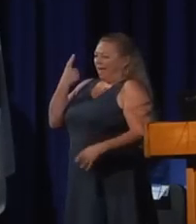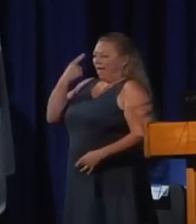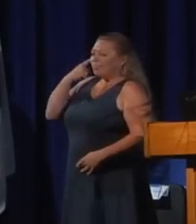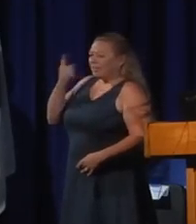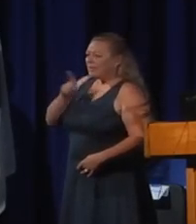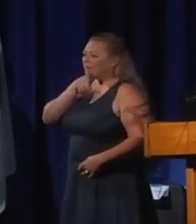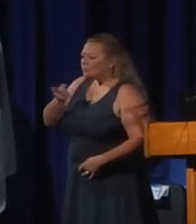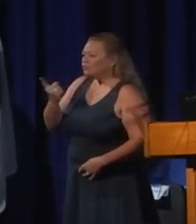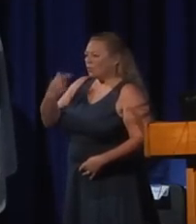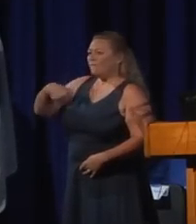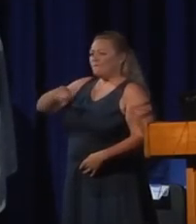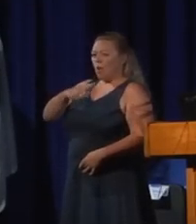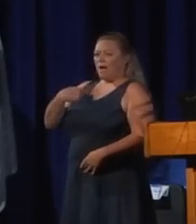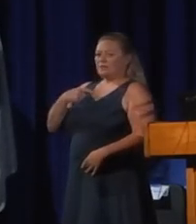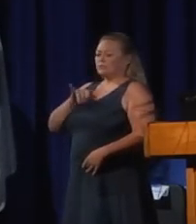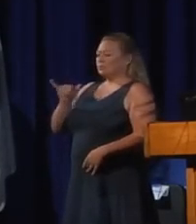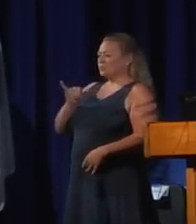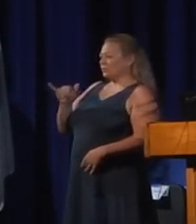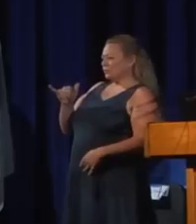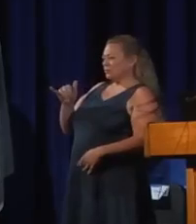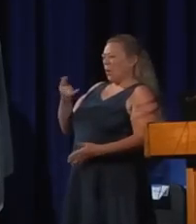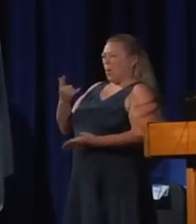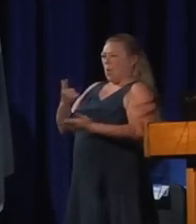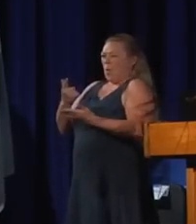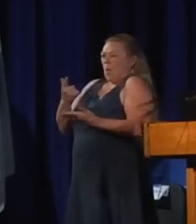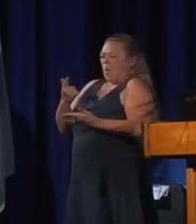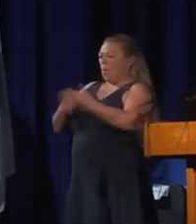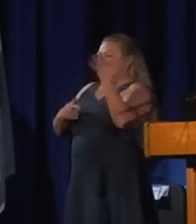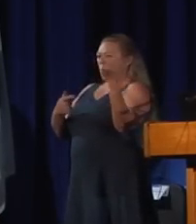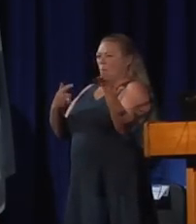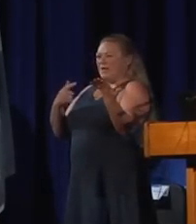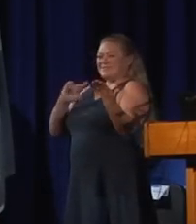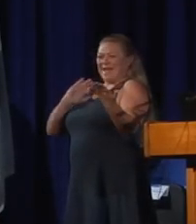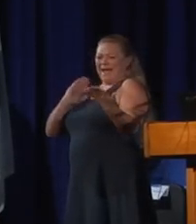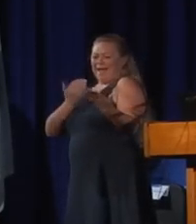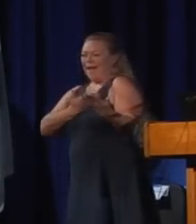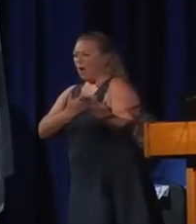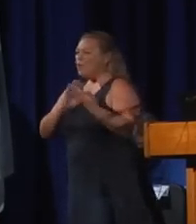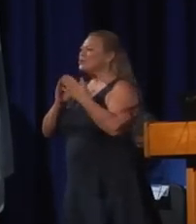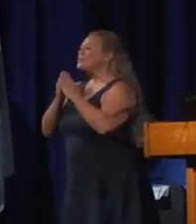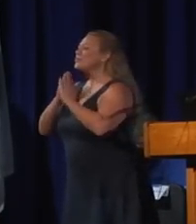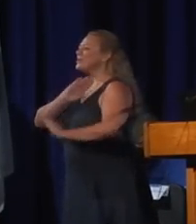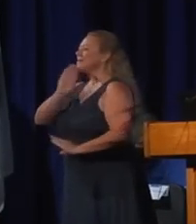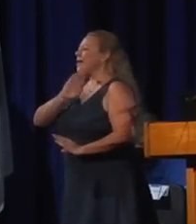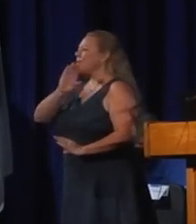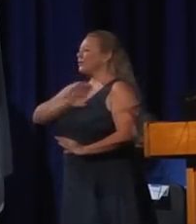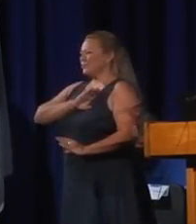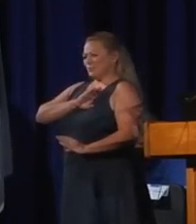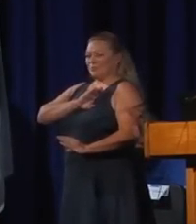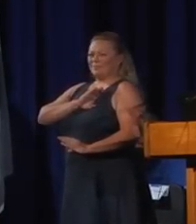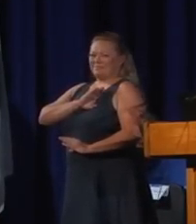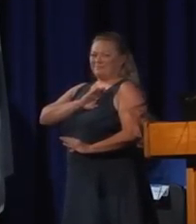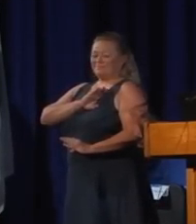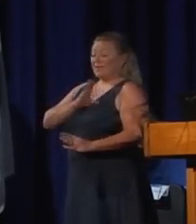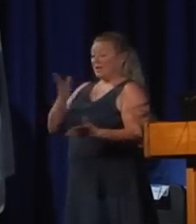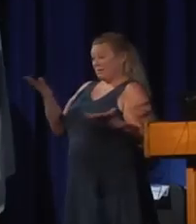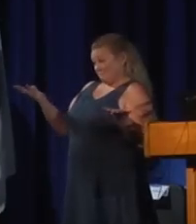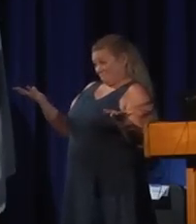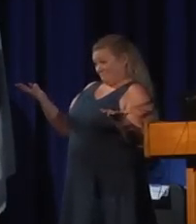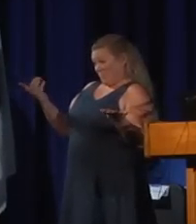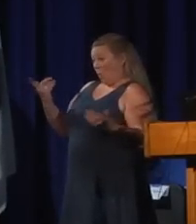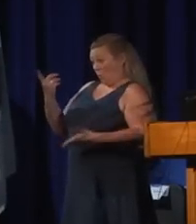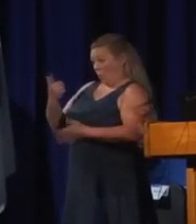Venturans made up of? What is our character as a community? And here's what I know.